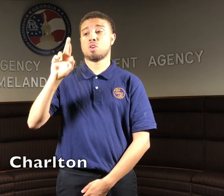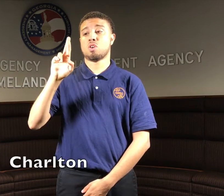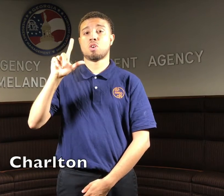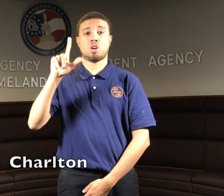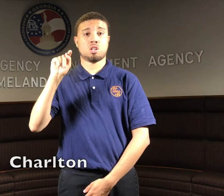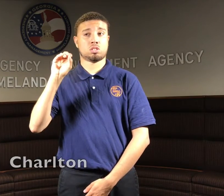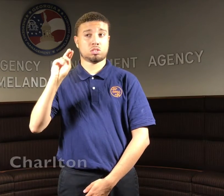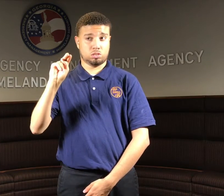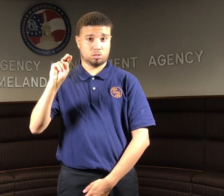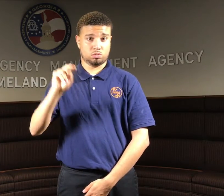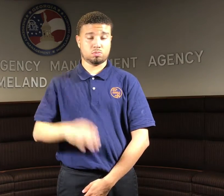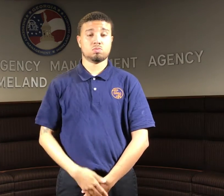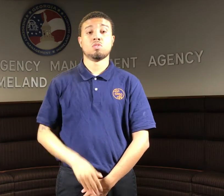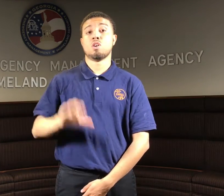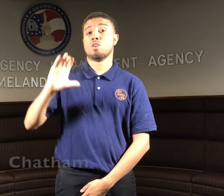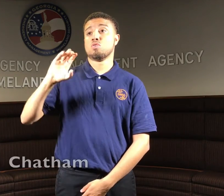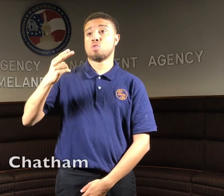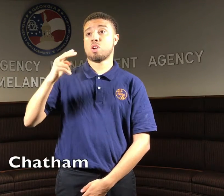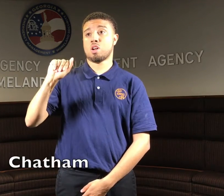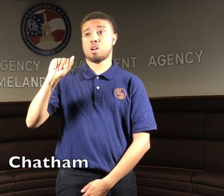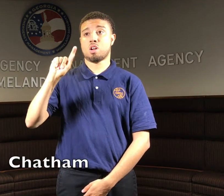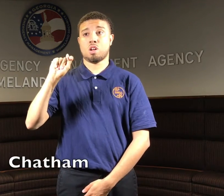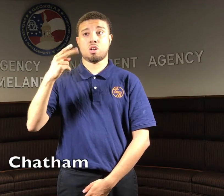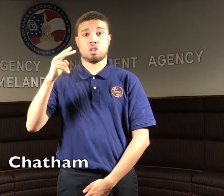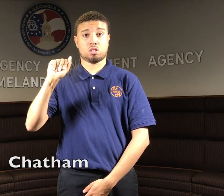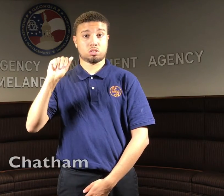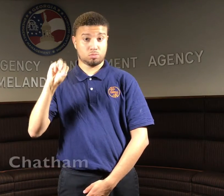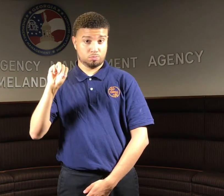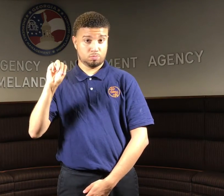Charlton, Chatham,